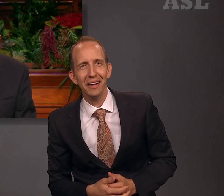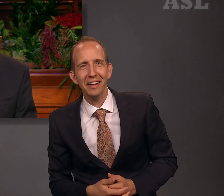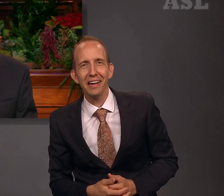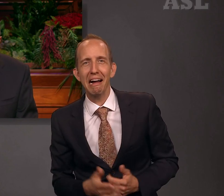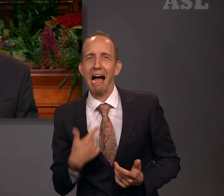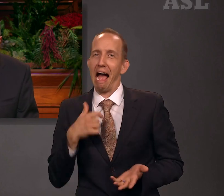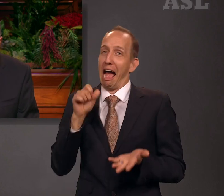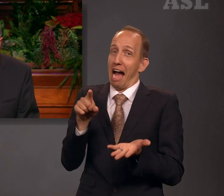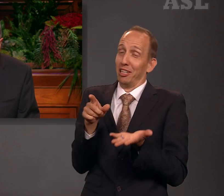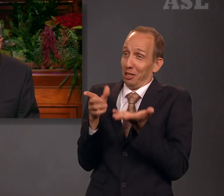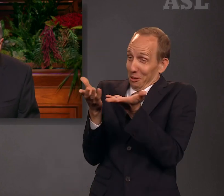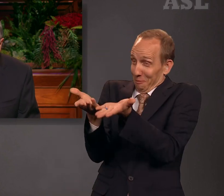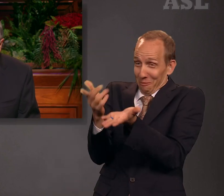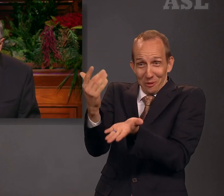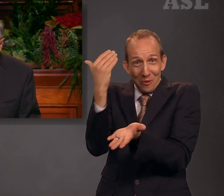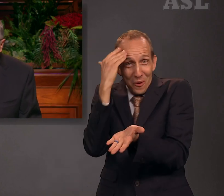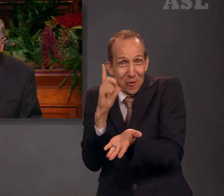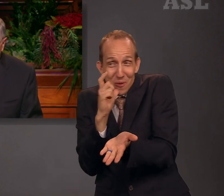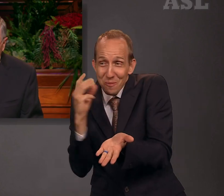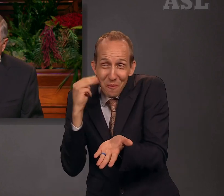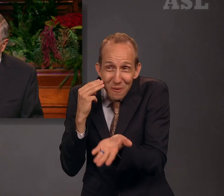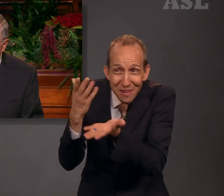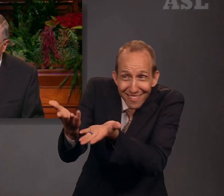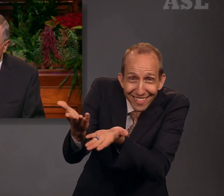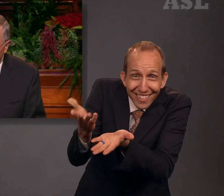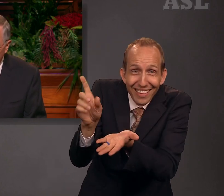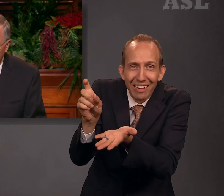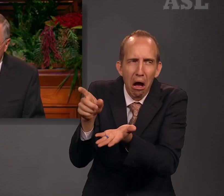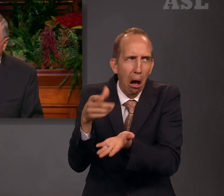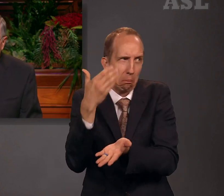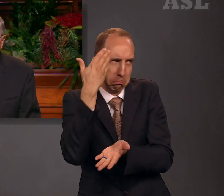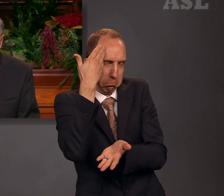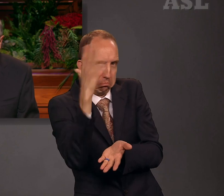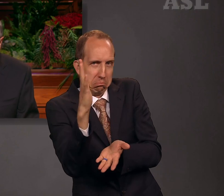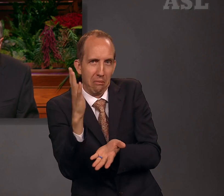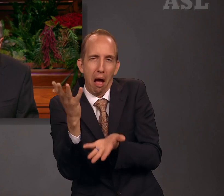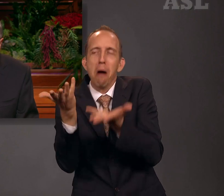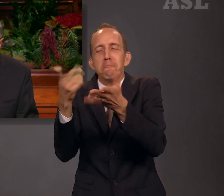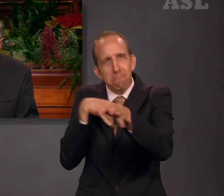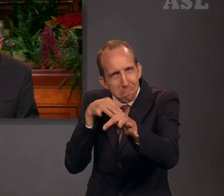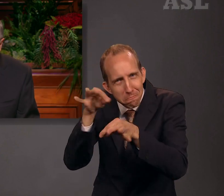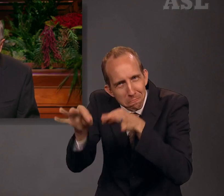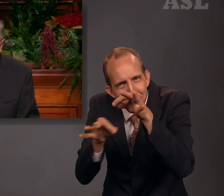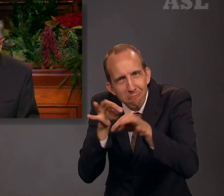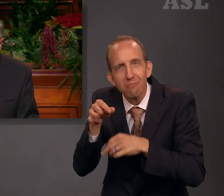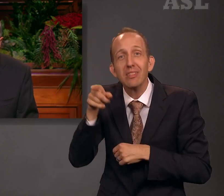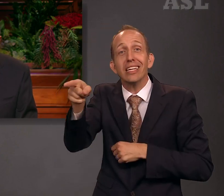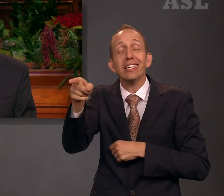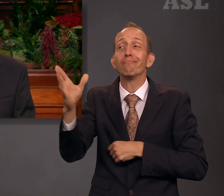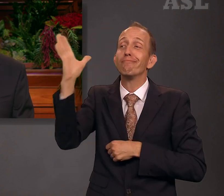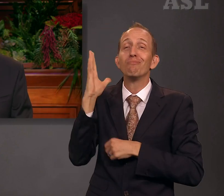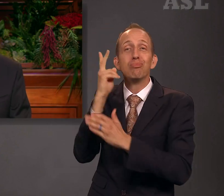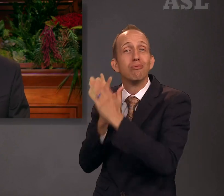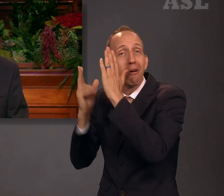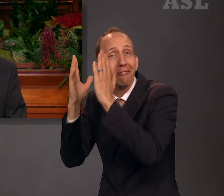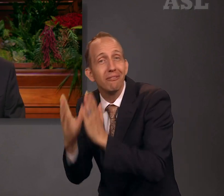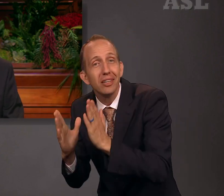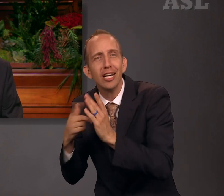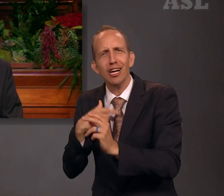asked him if he knew who Mormon was. He didn't. I told him that Mormon was a prophet, and I was honored to be associated